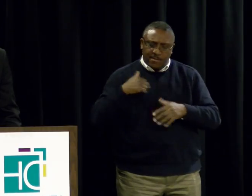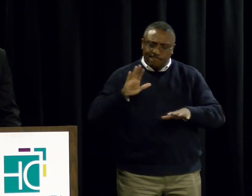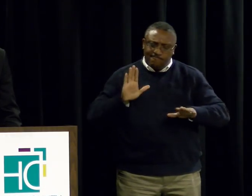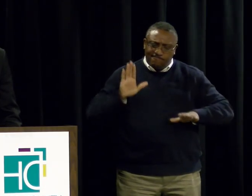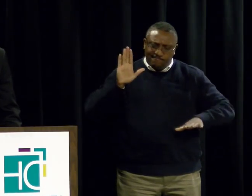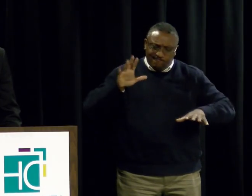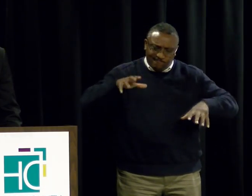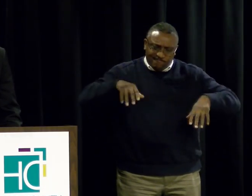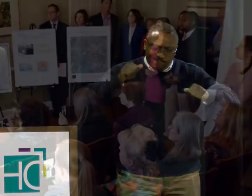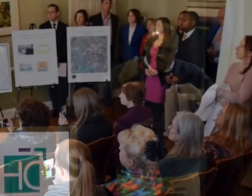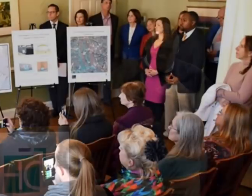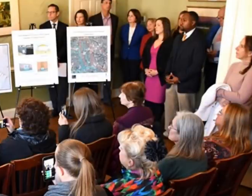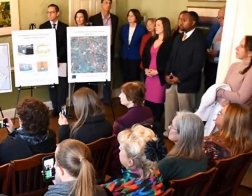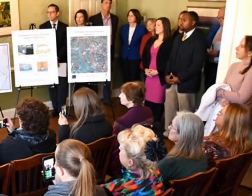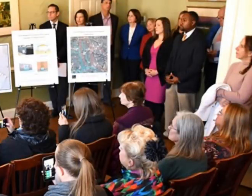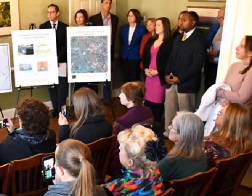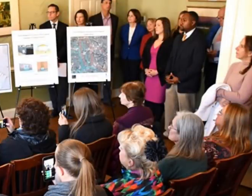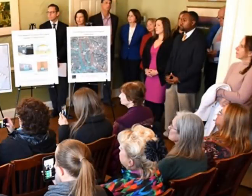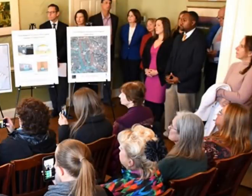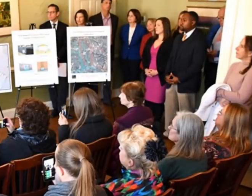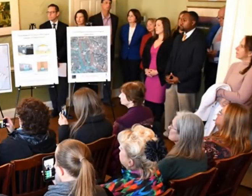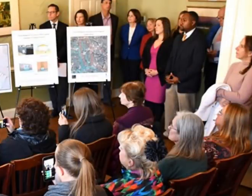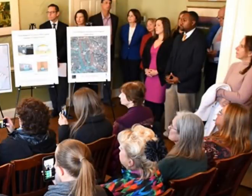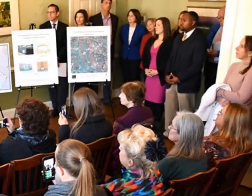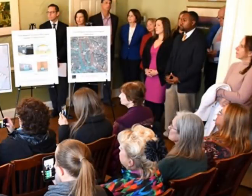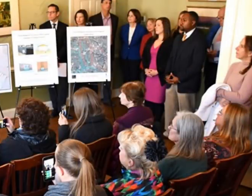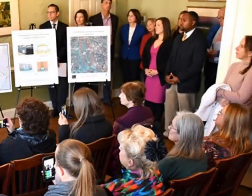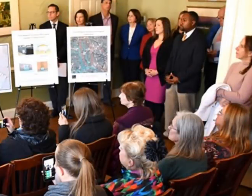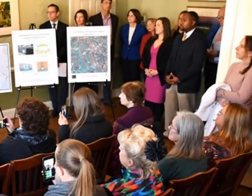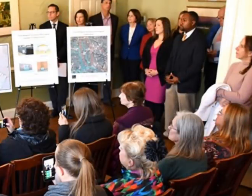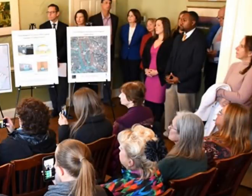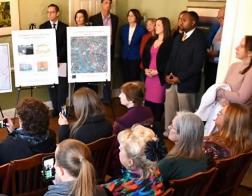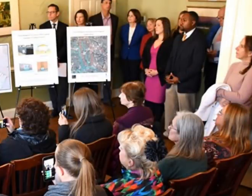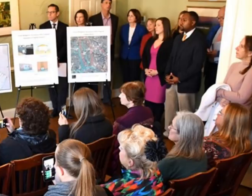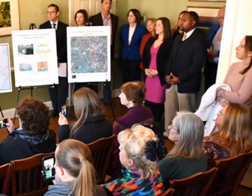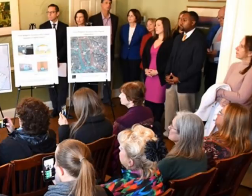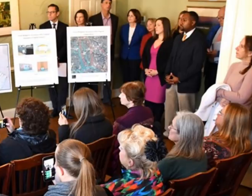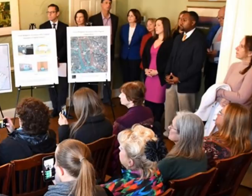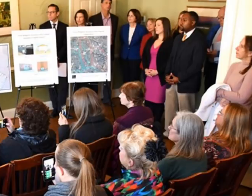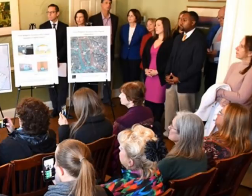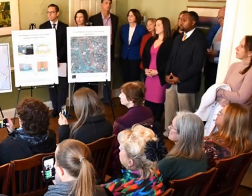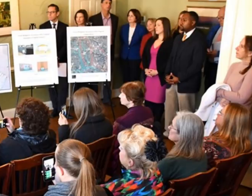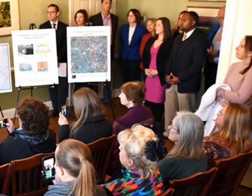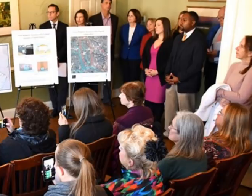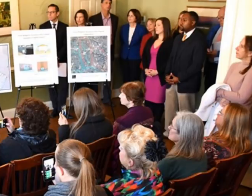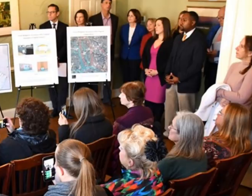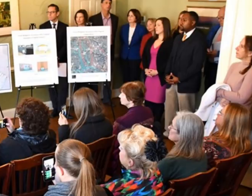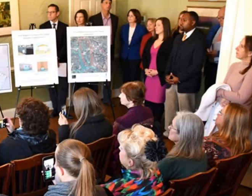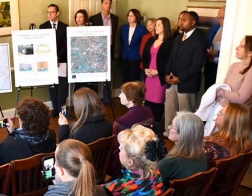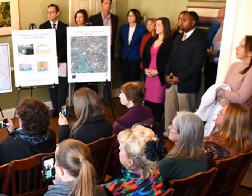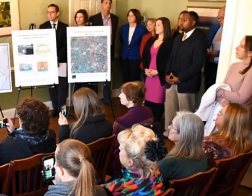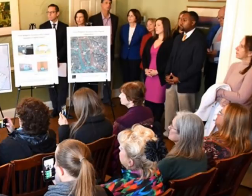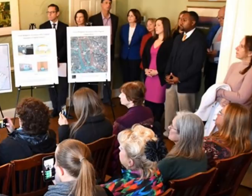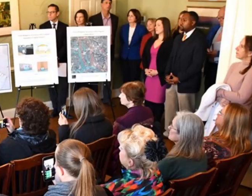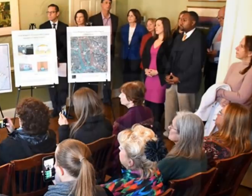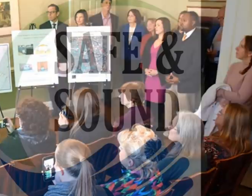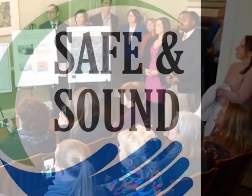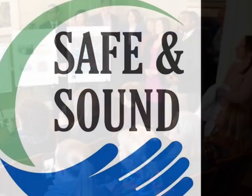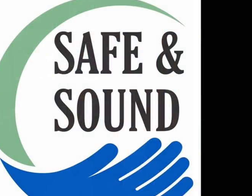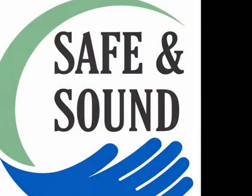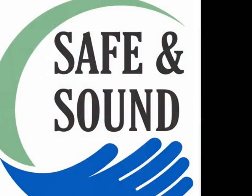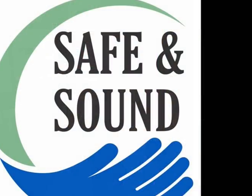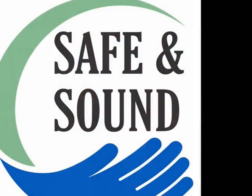one of our Ellicott City Safe and Sound plan. Safe and Sound is a multi-phase plan built upon